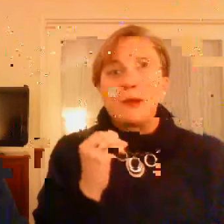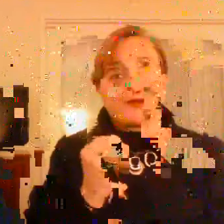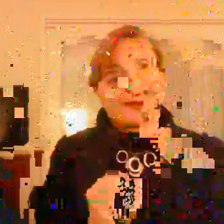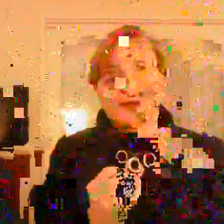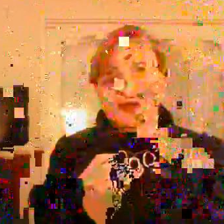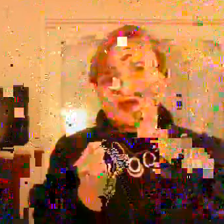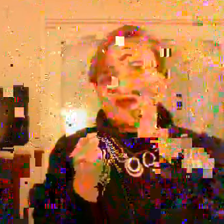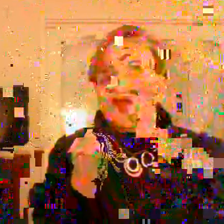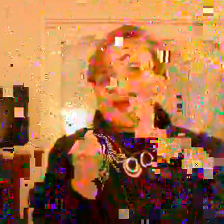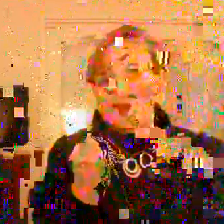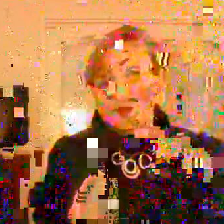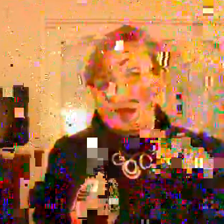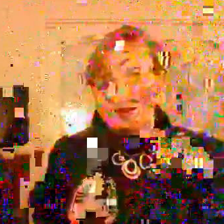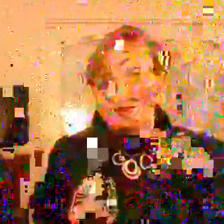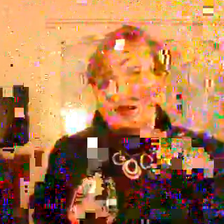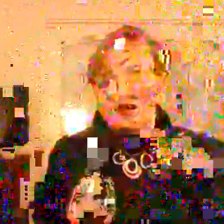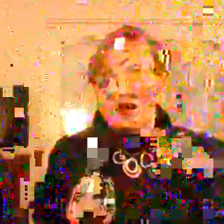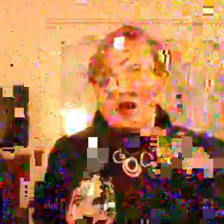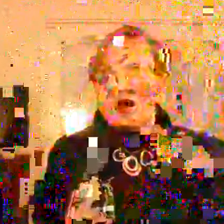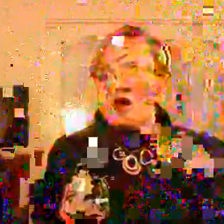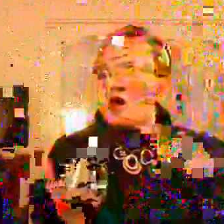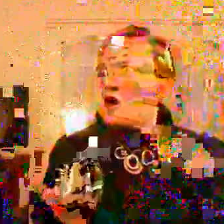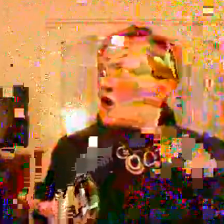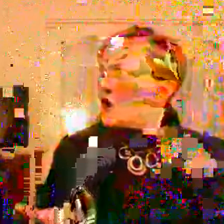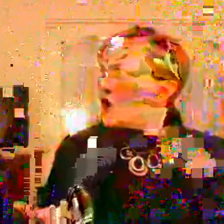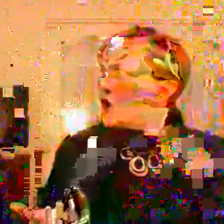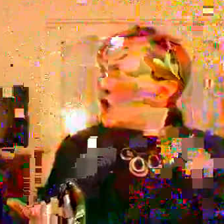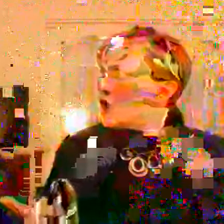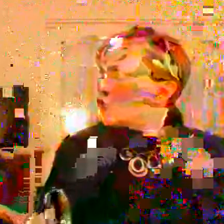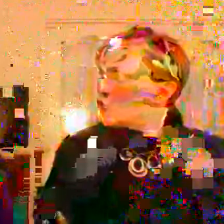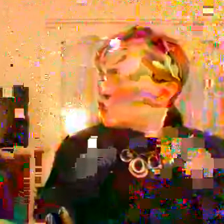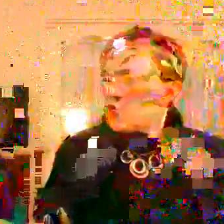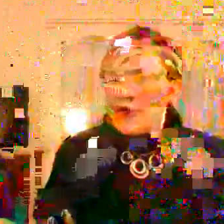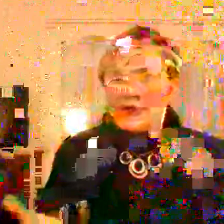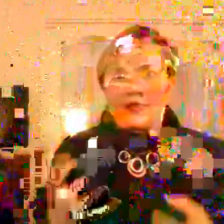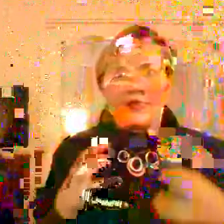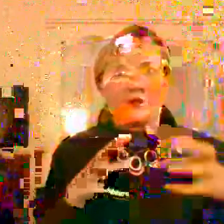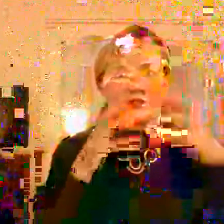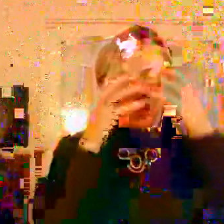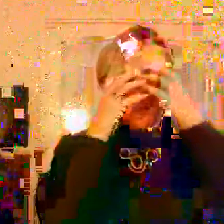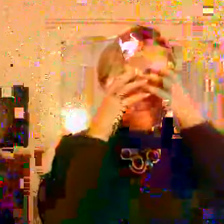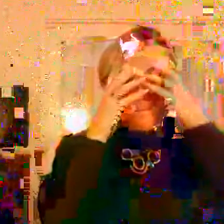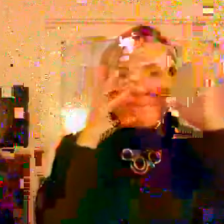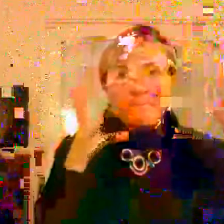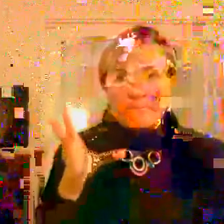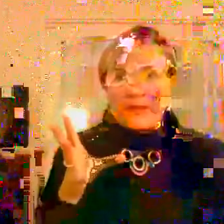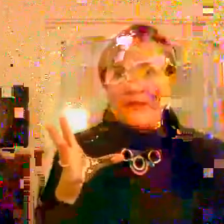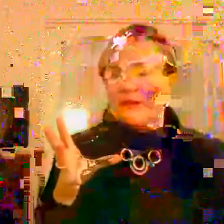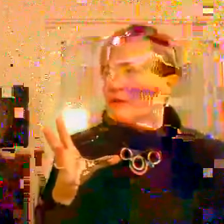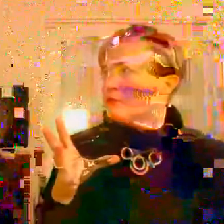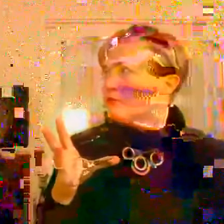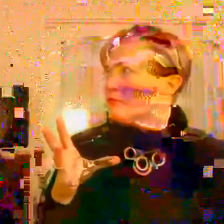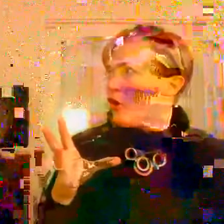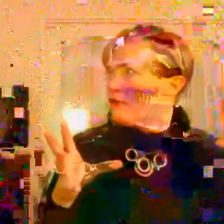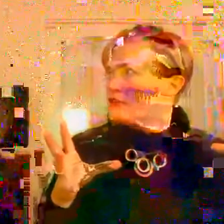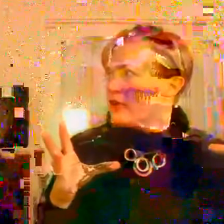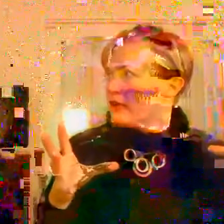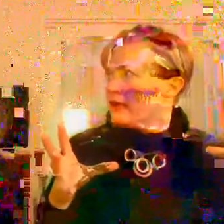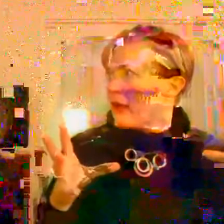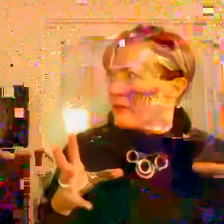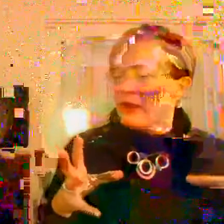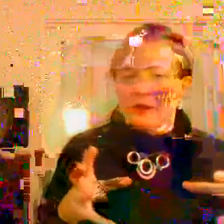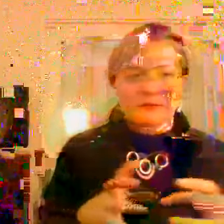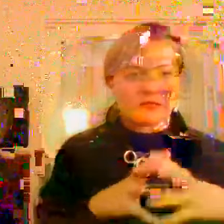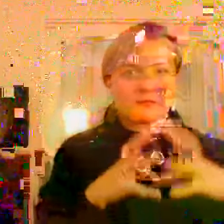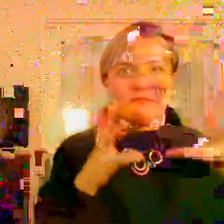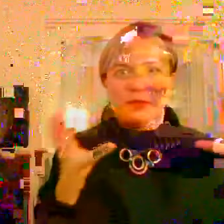needs to be a project, not a program because it's your mission. Yes. Right. And then it was like, bam, all of a sudden